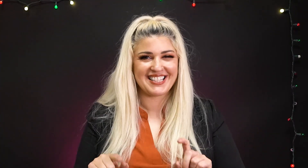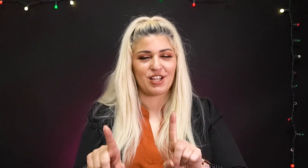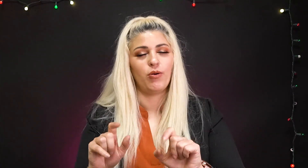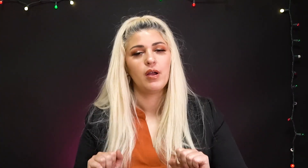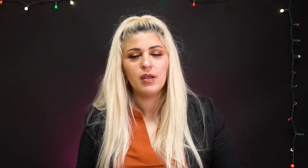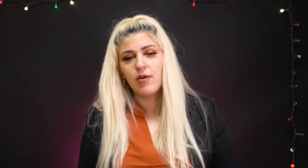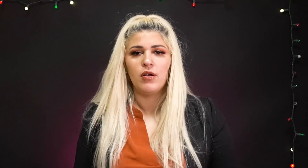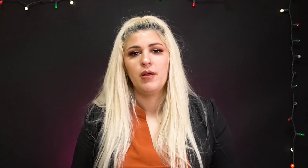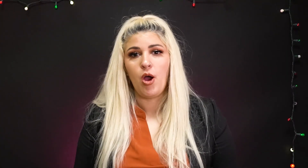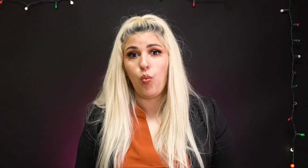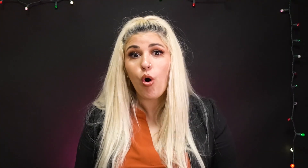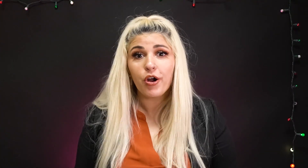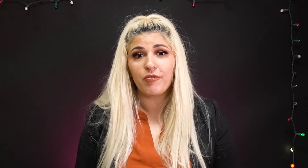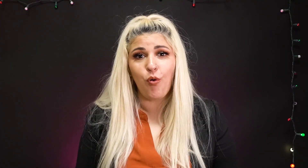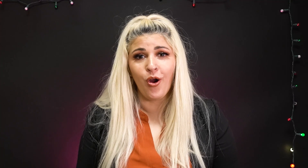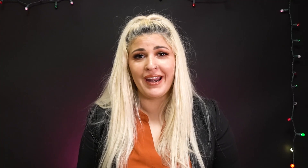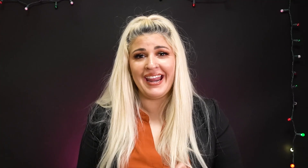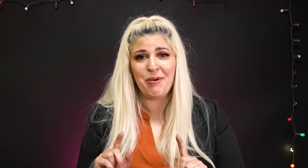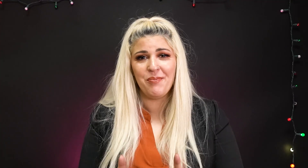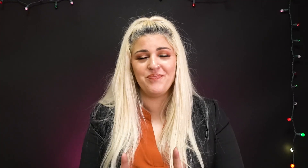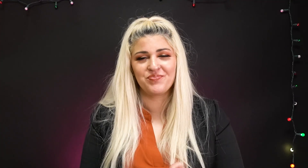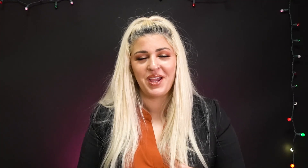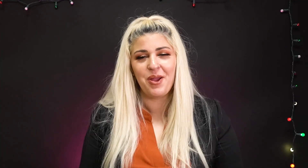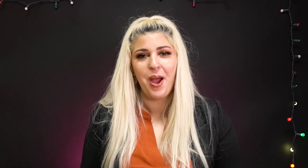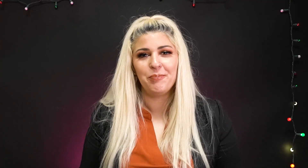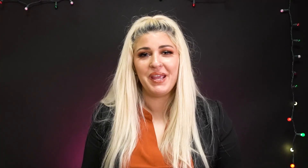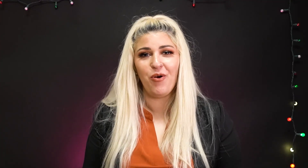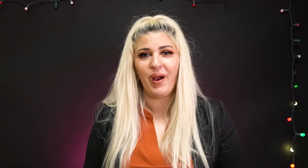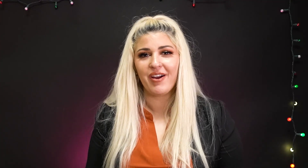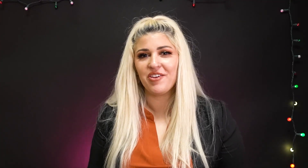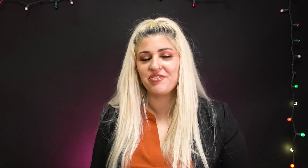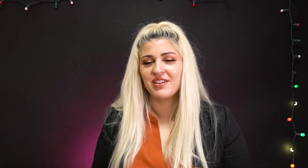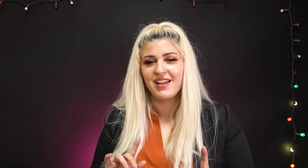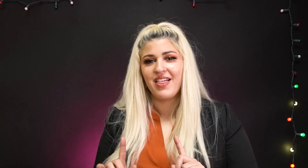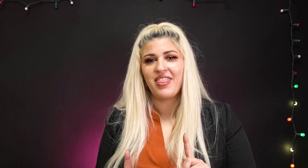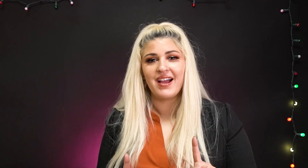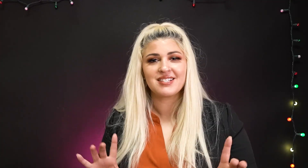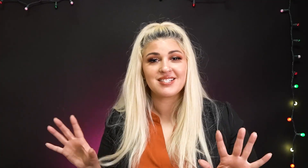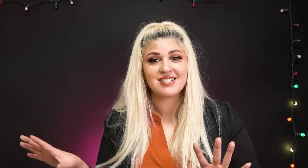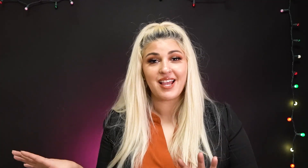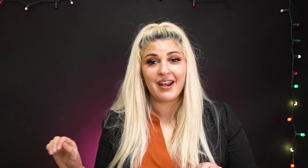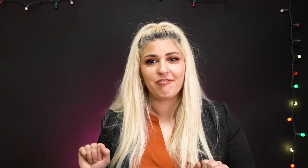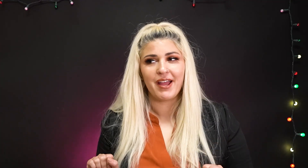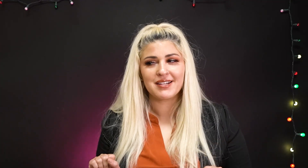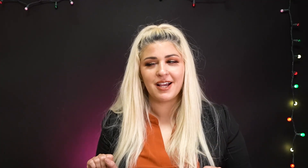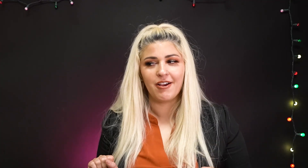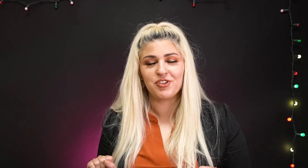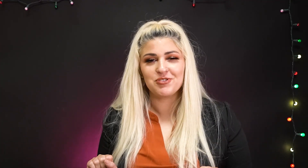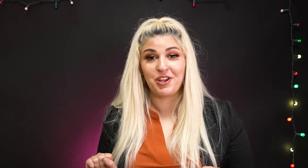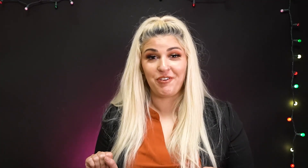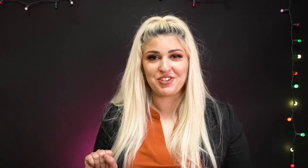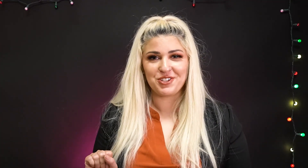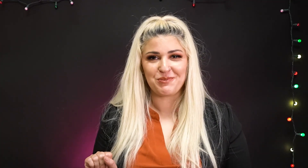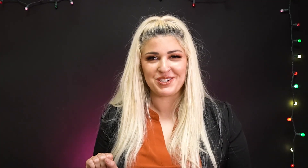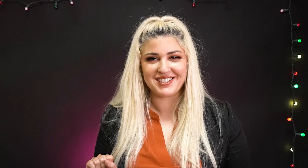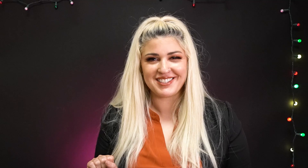so word of warning be aware of that side effect of using your facial expressions